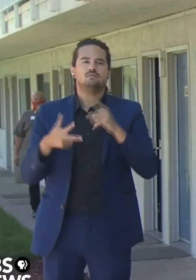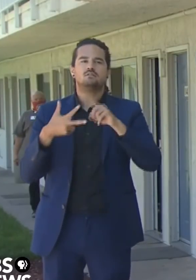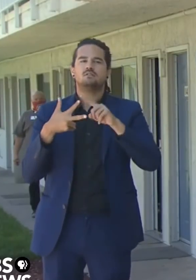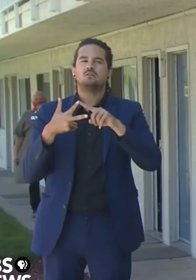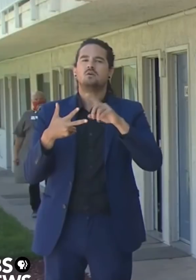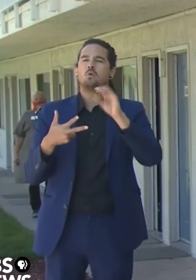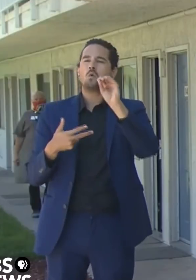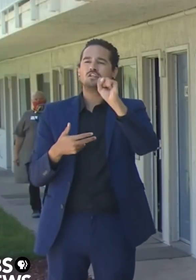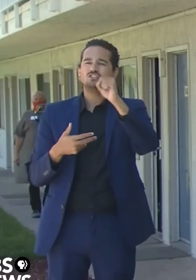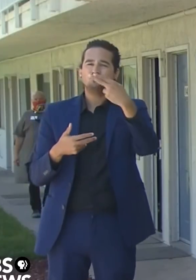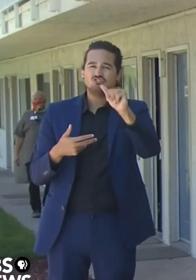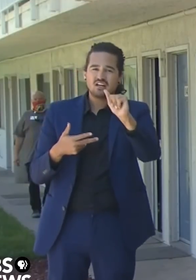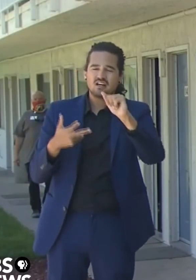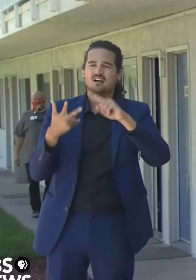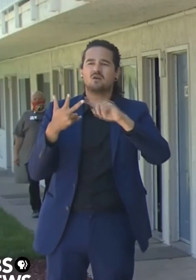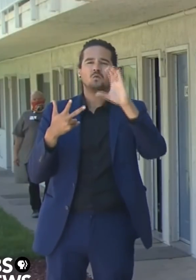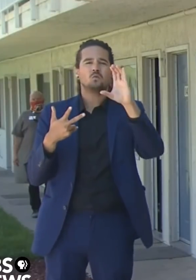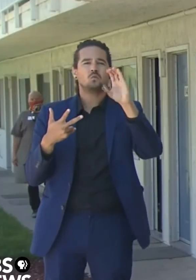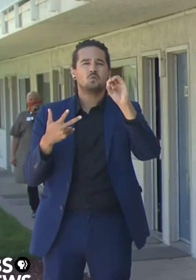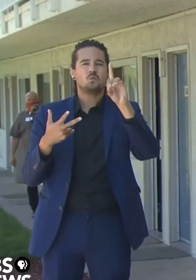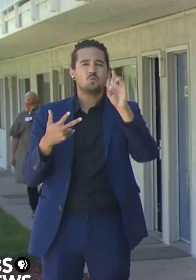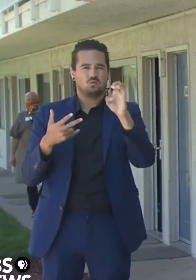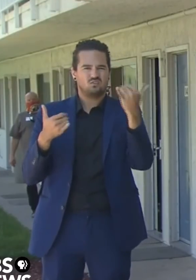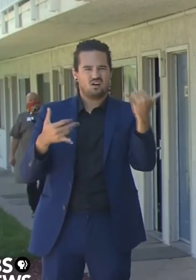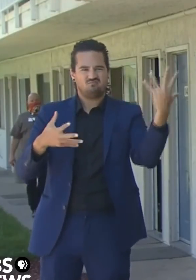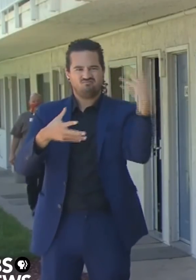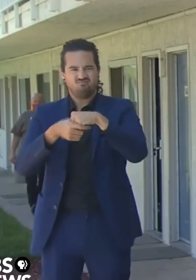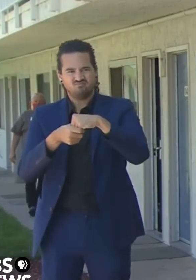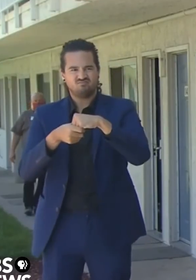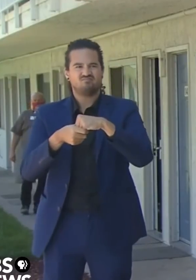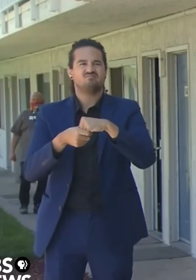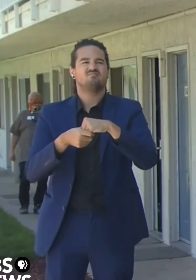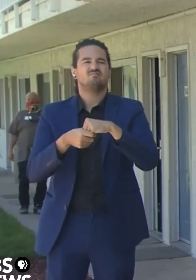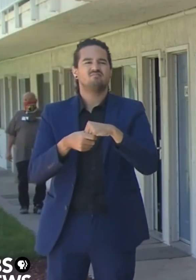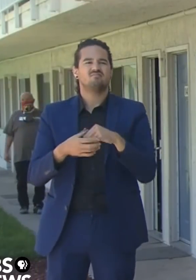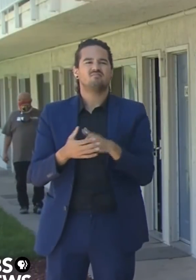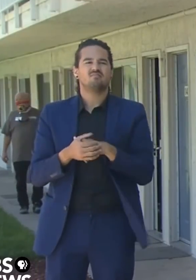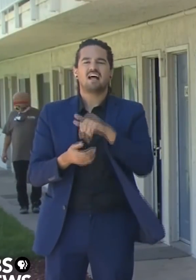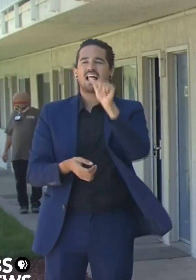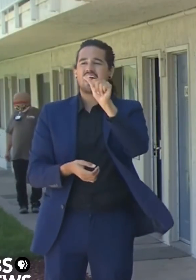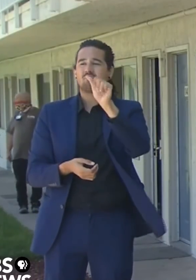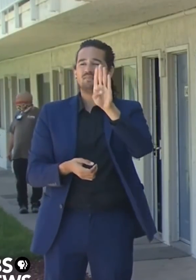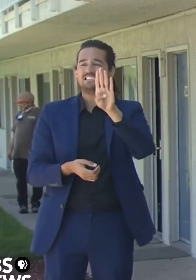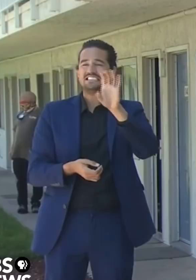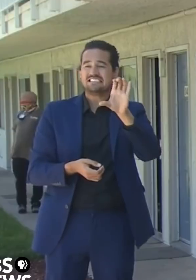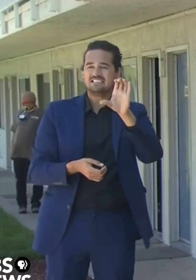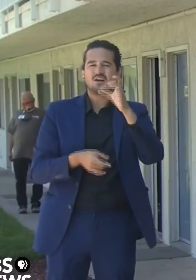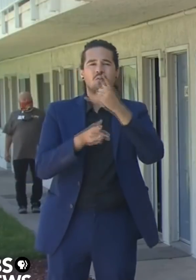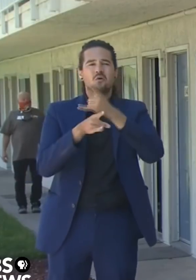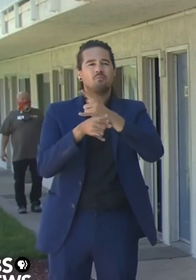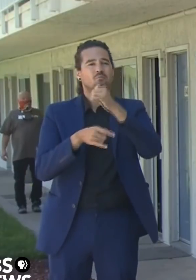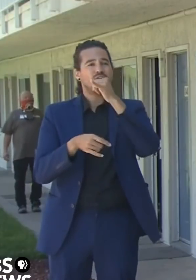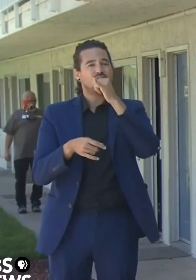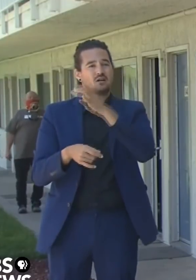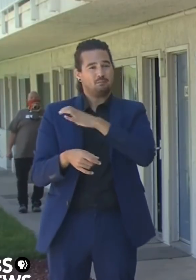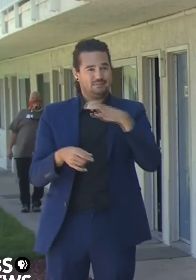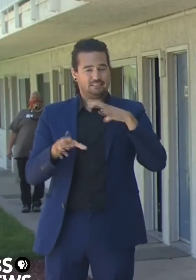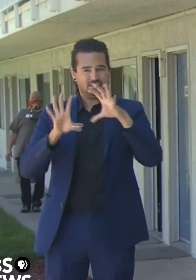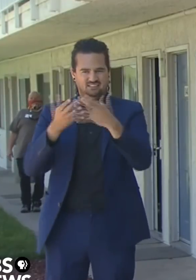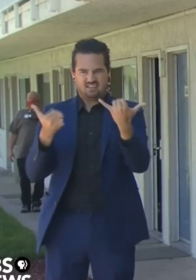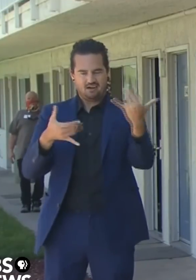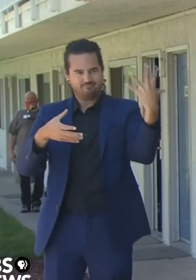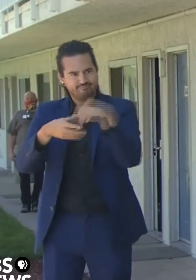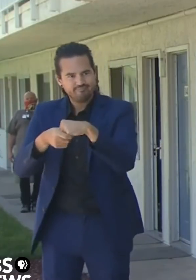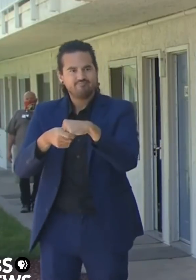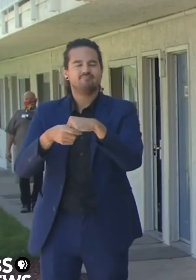Alcohol beverage control is very active in this space. And again, just moments ago, I mentioned that we'll be making more formal